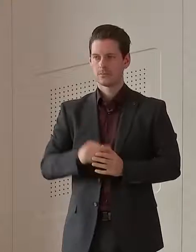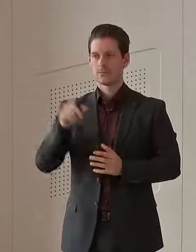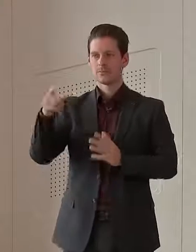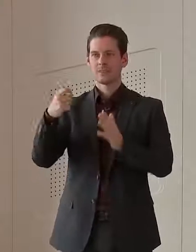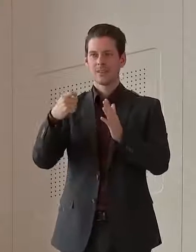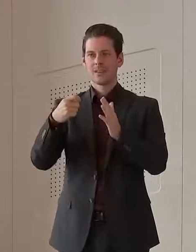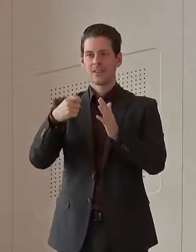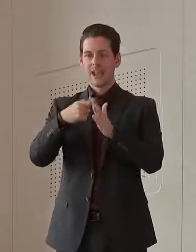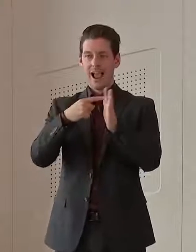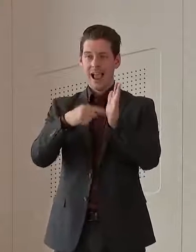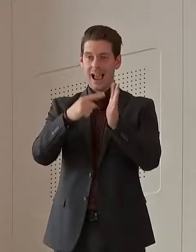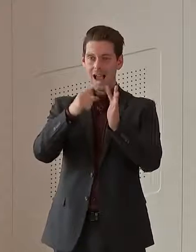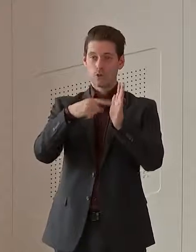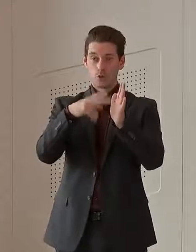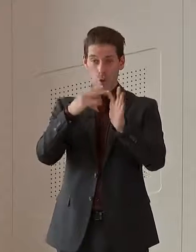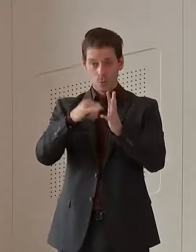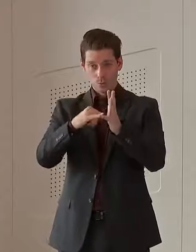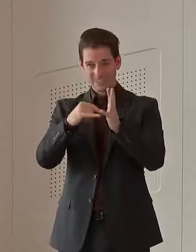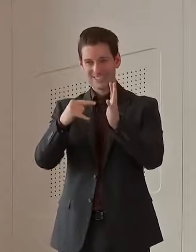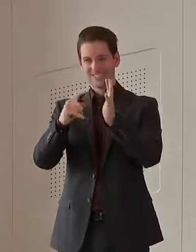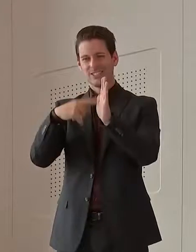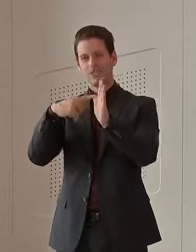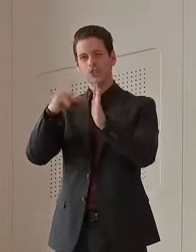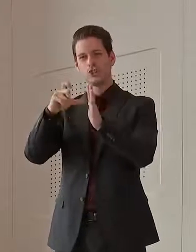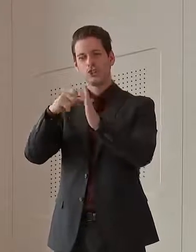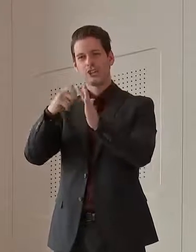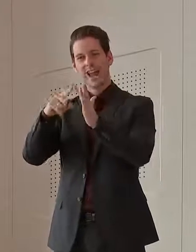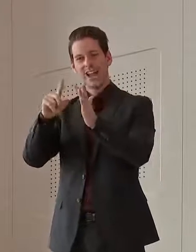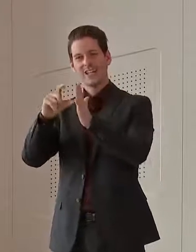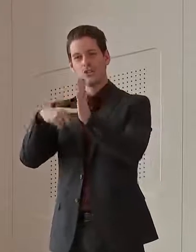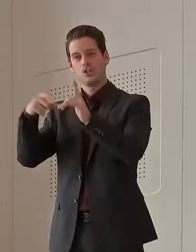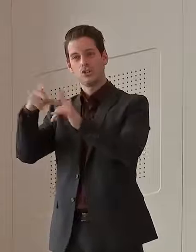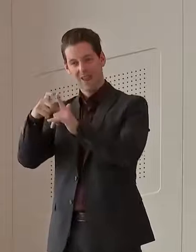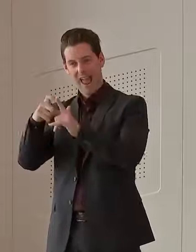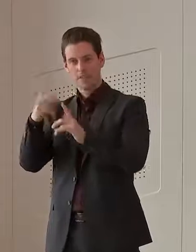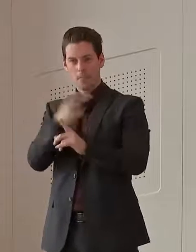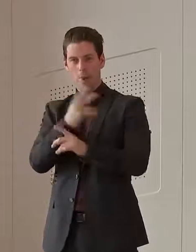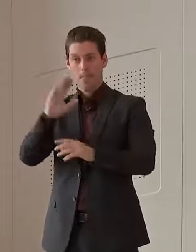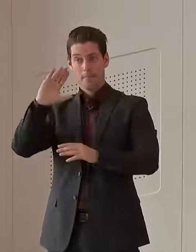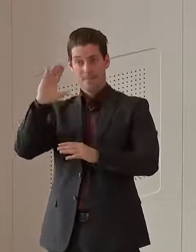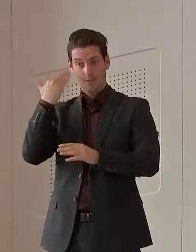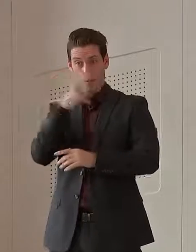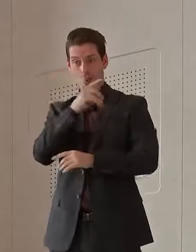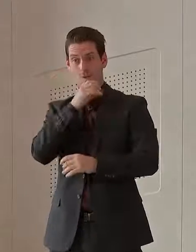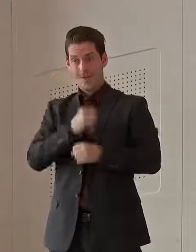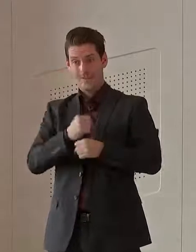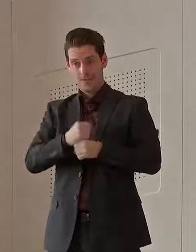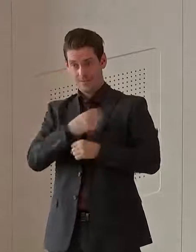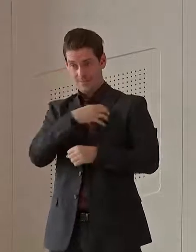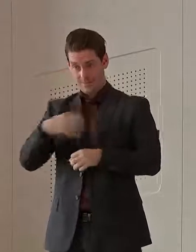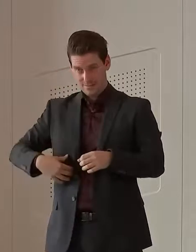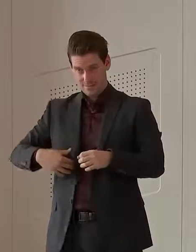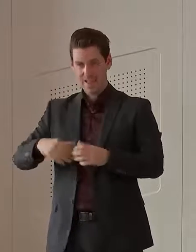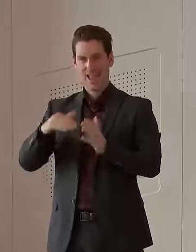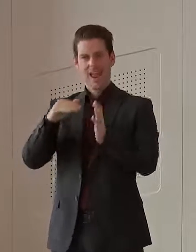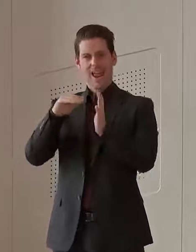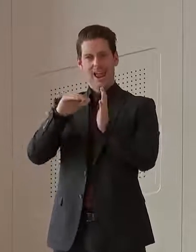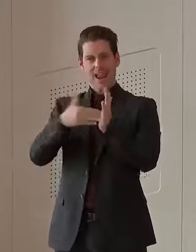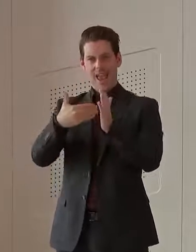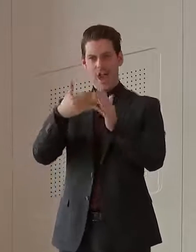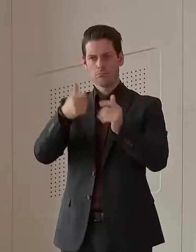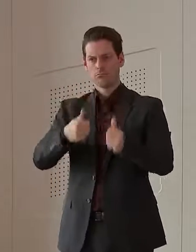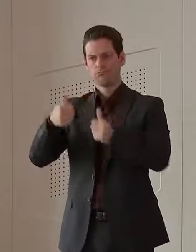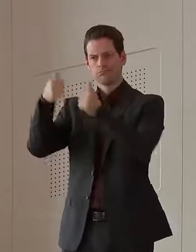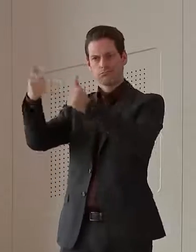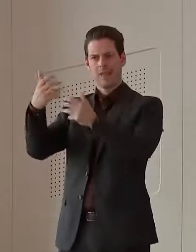senior ministers in your previous government. They've now gotten jobs as consultants or advocates based on their pretty successful political